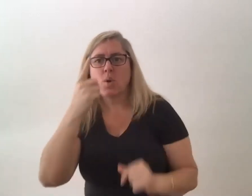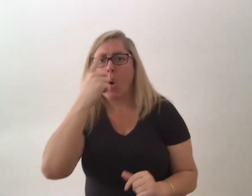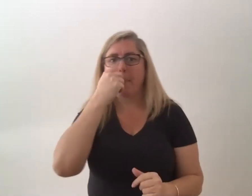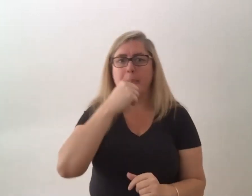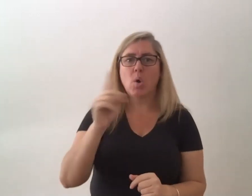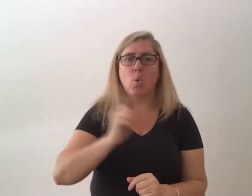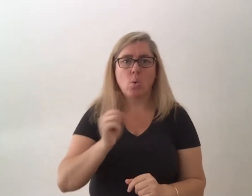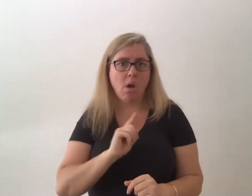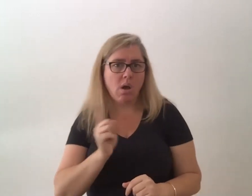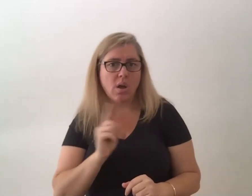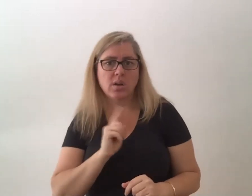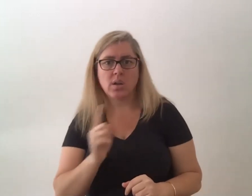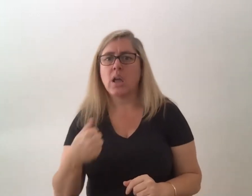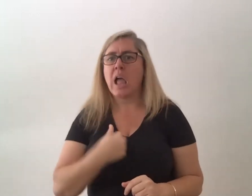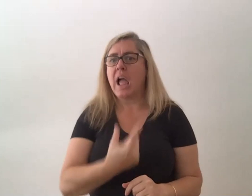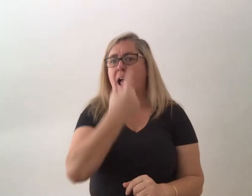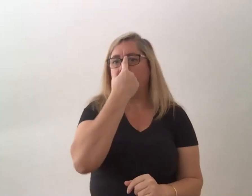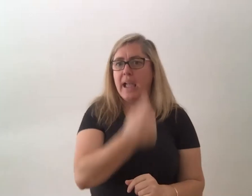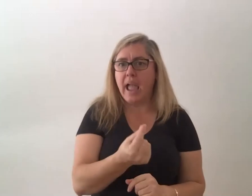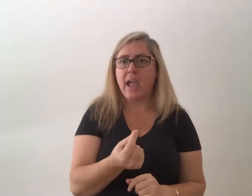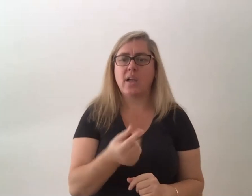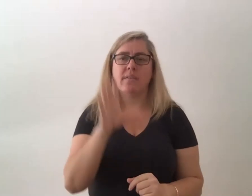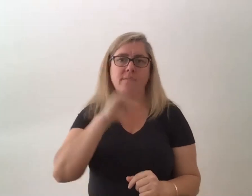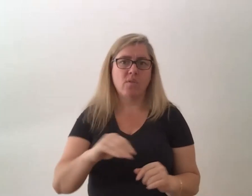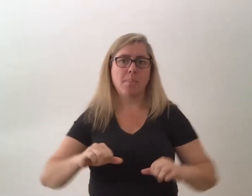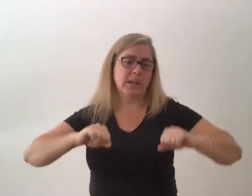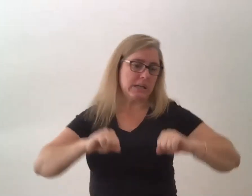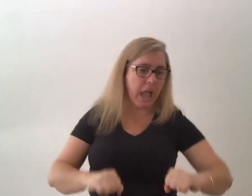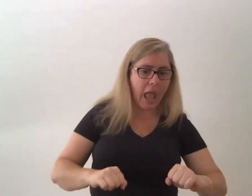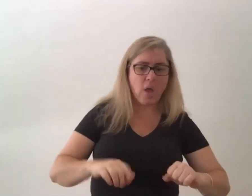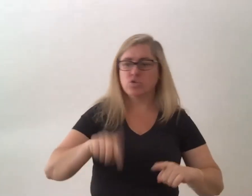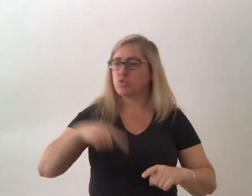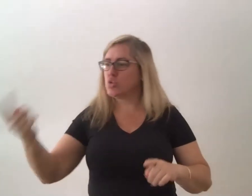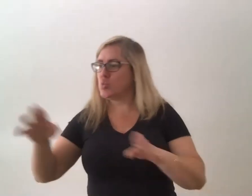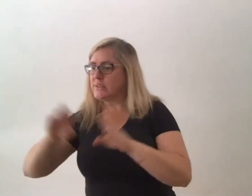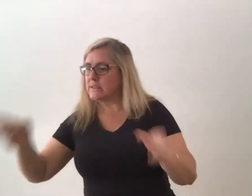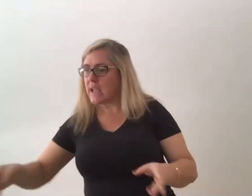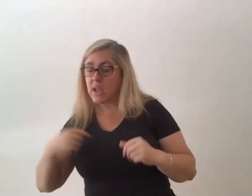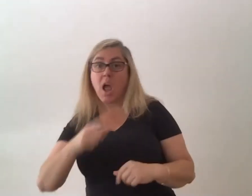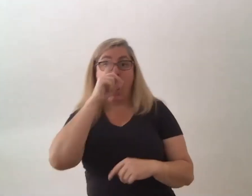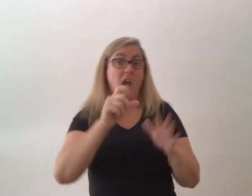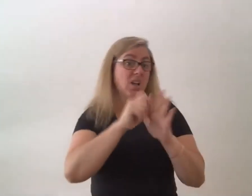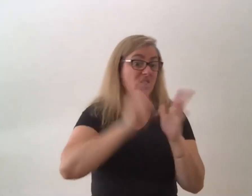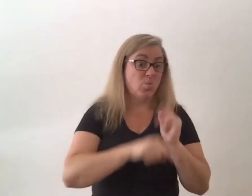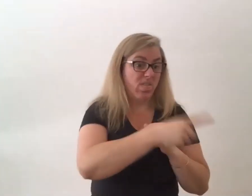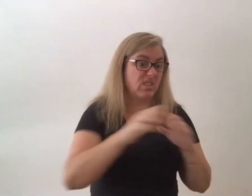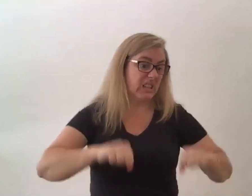can move from the couch to a desk or i can do this on the couch or i can do this in bed if i need to